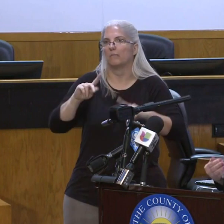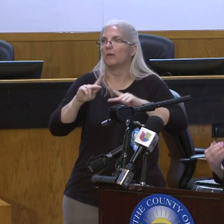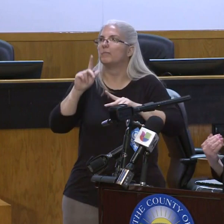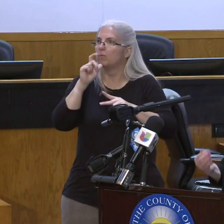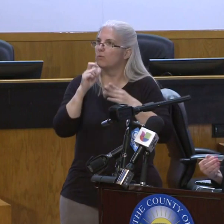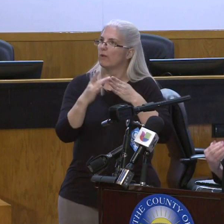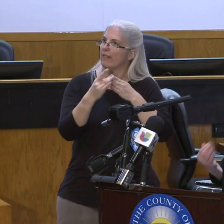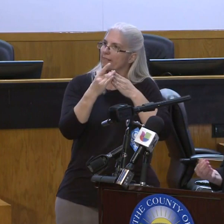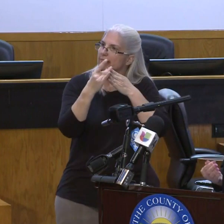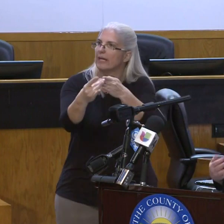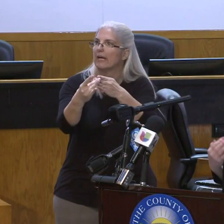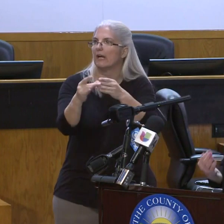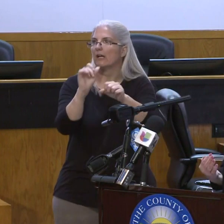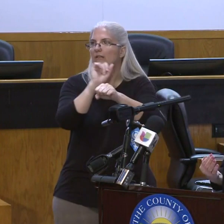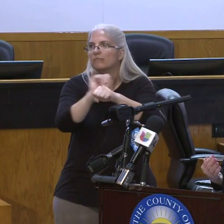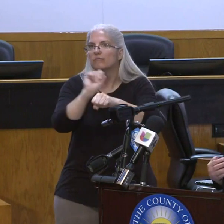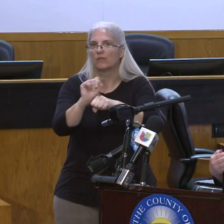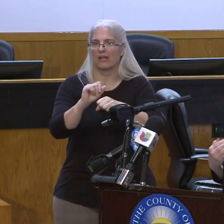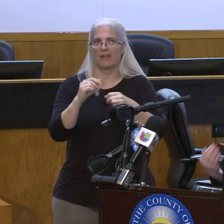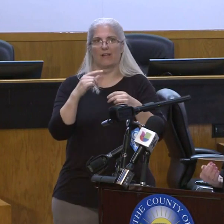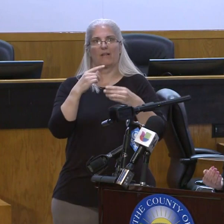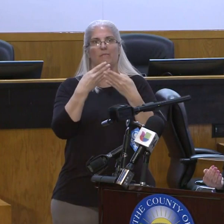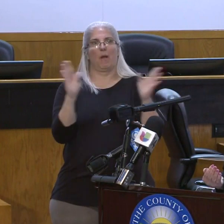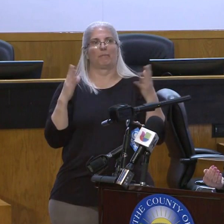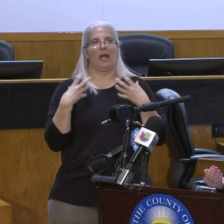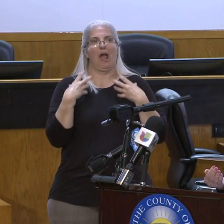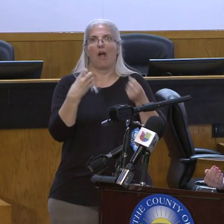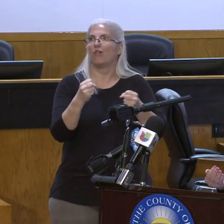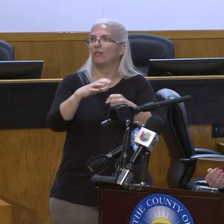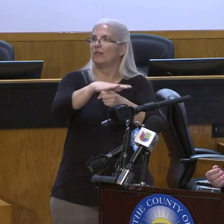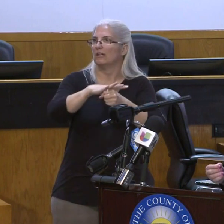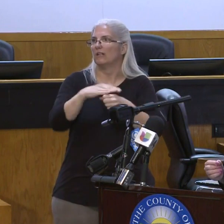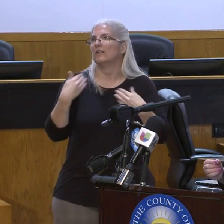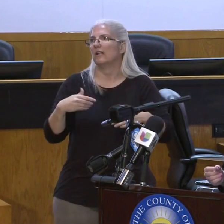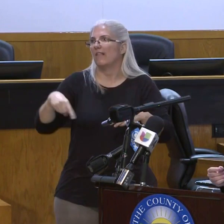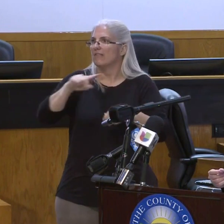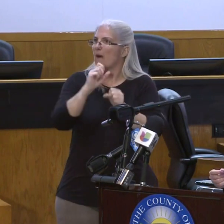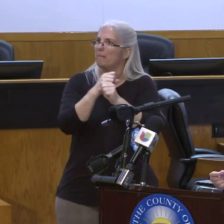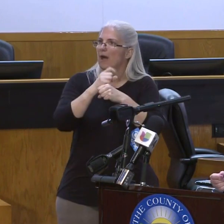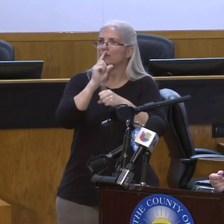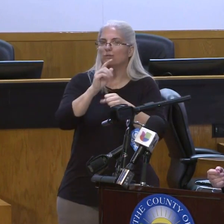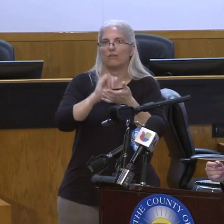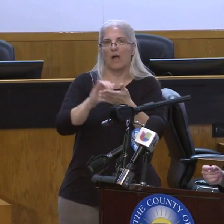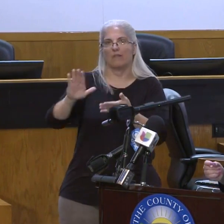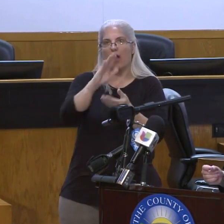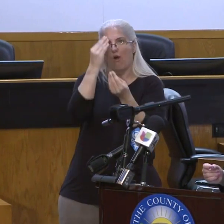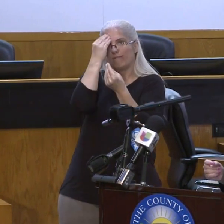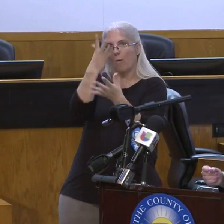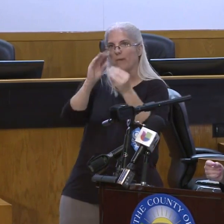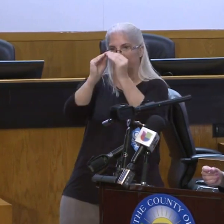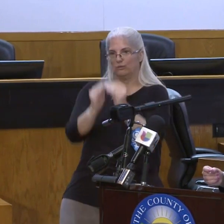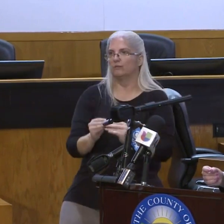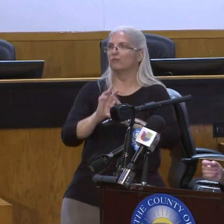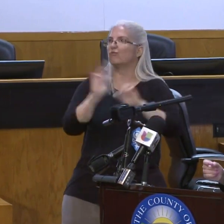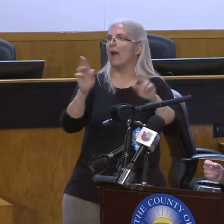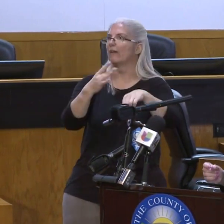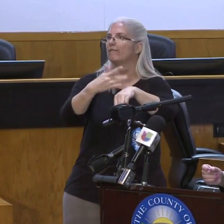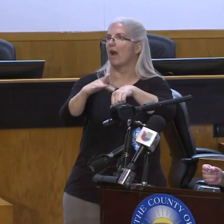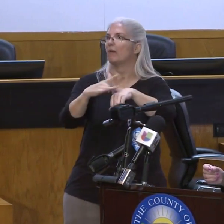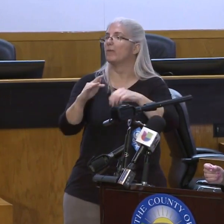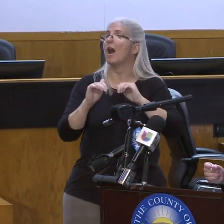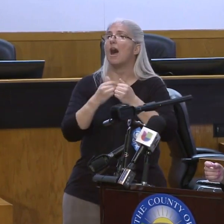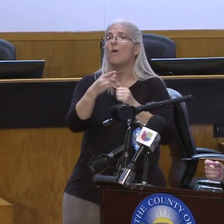Health Department and making sure that these grids are public because we want to be transparent. So if you go on sccphd